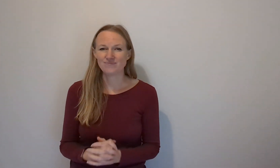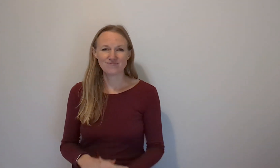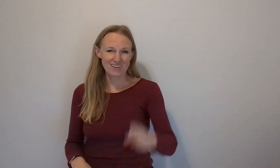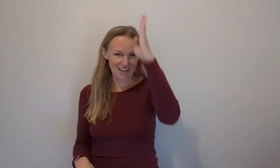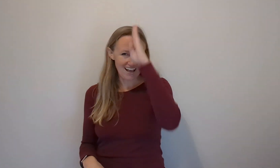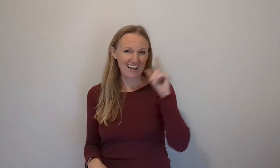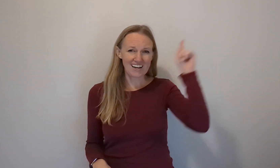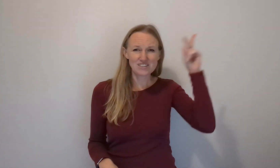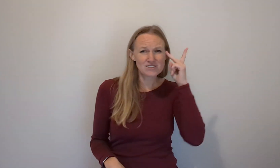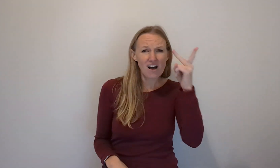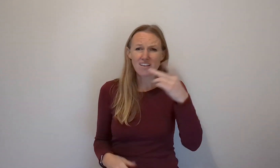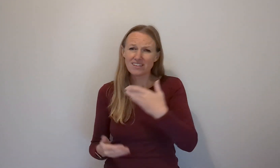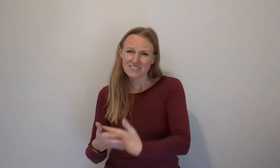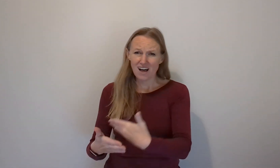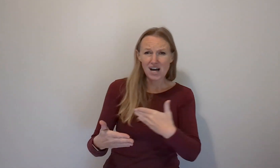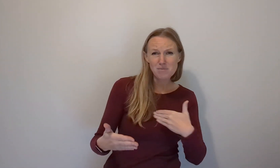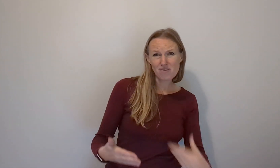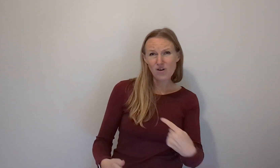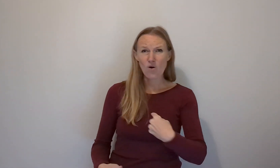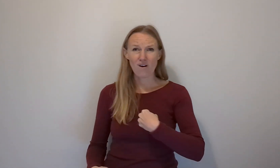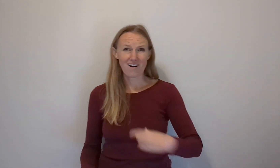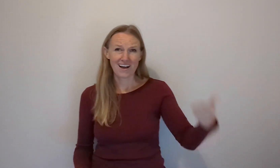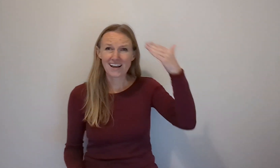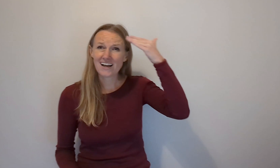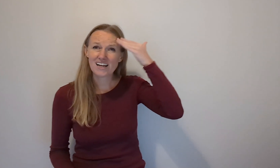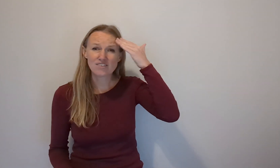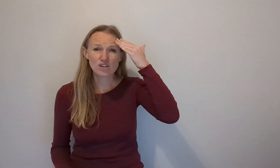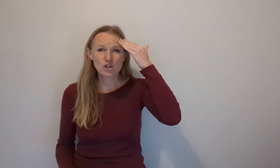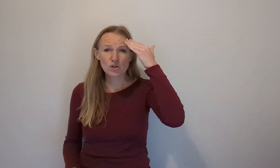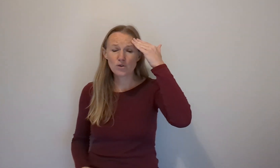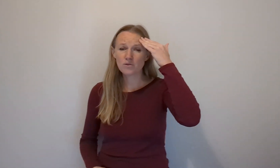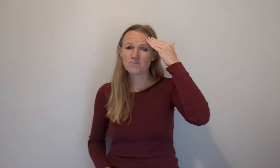God, saw this long before I ever knew